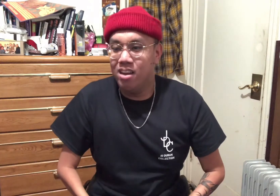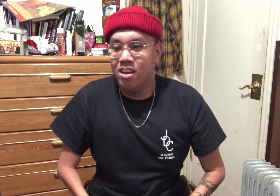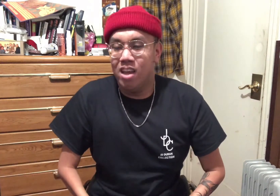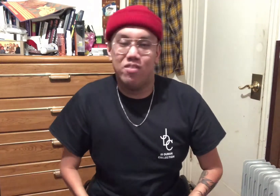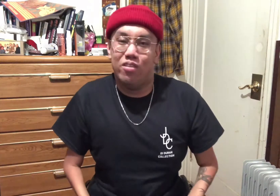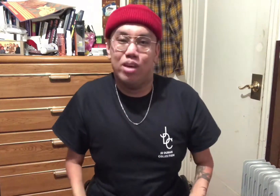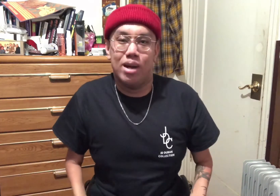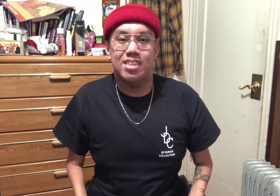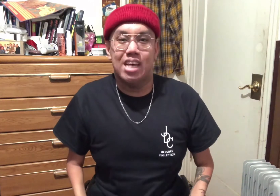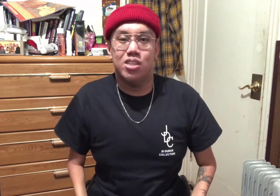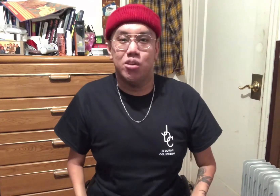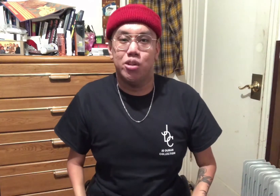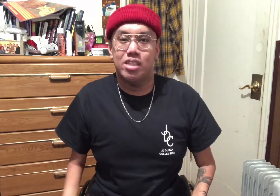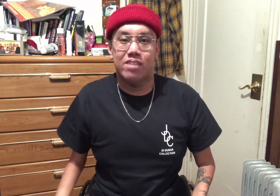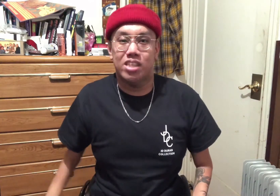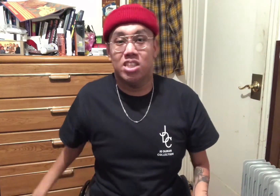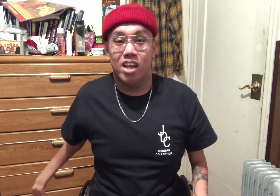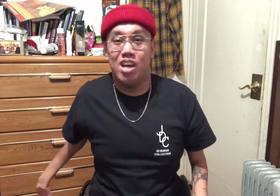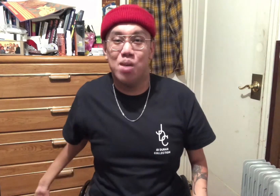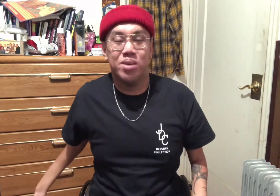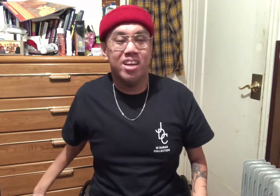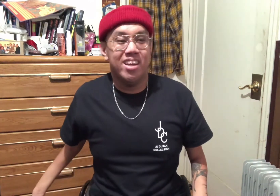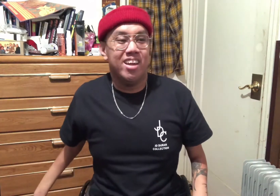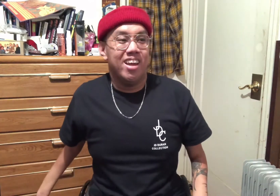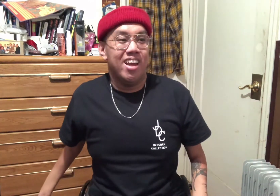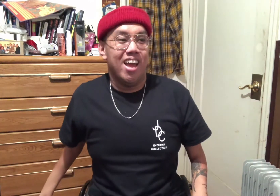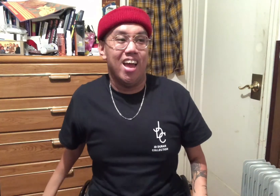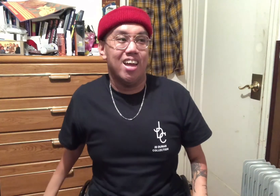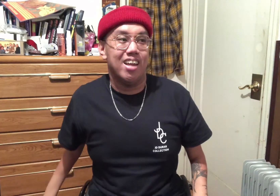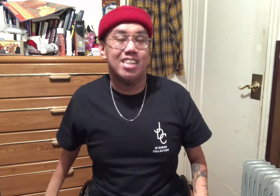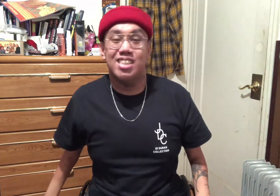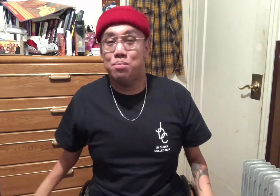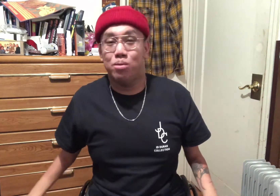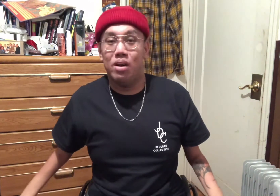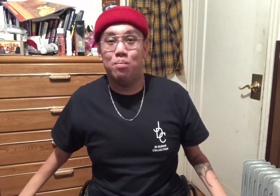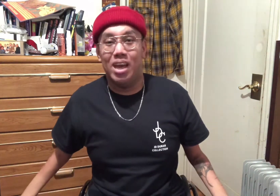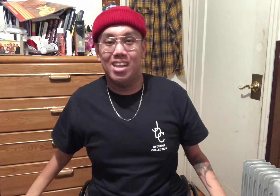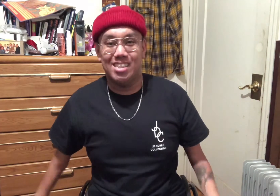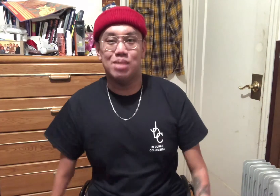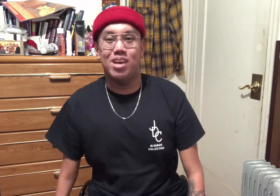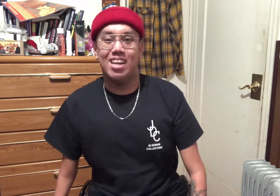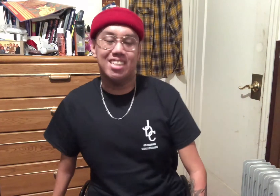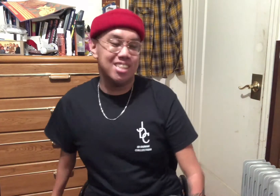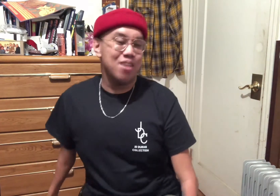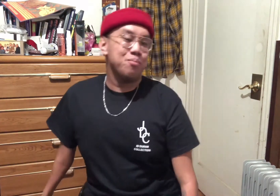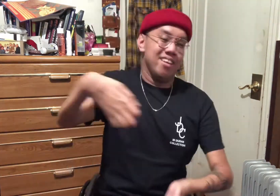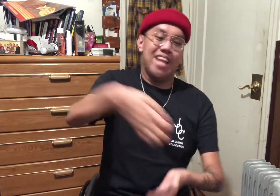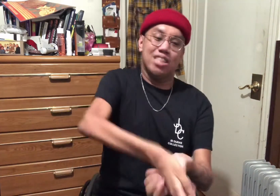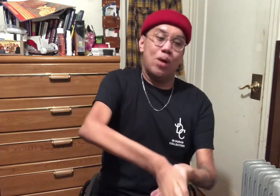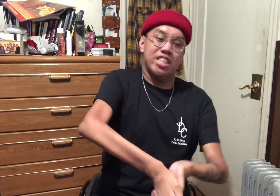If you really want a tattoo, you just have to suck it up. And it's temporary pain, to be honest. Next question.